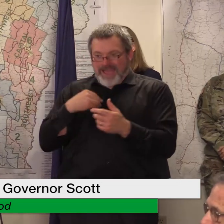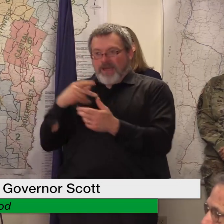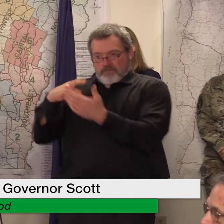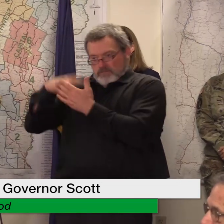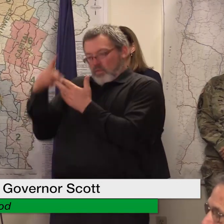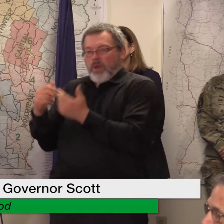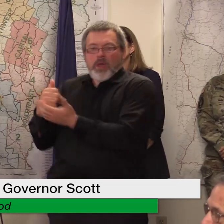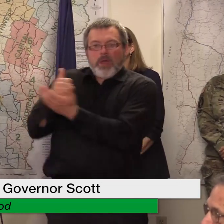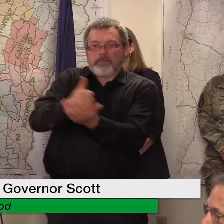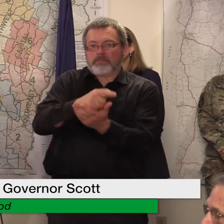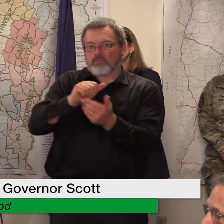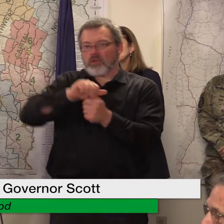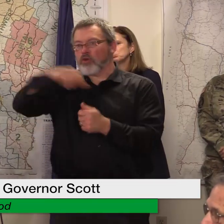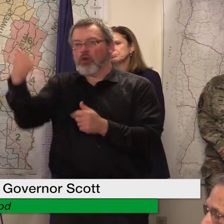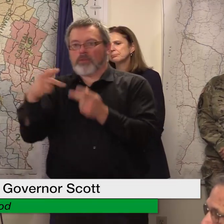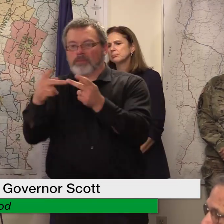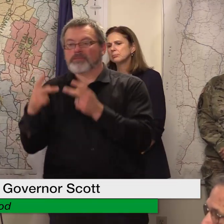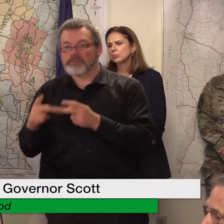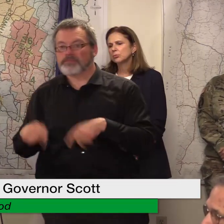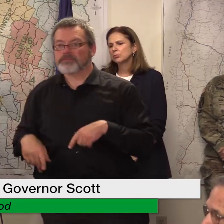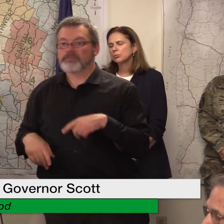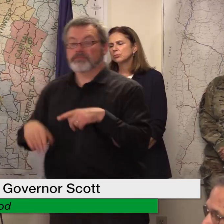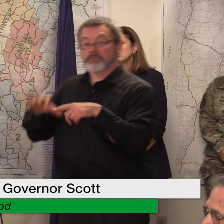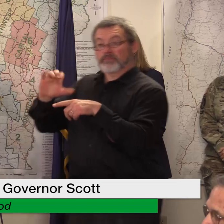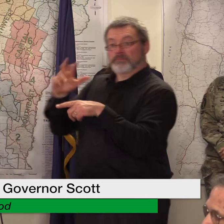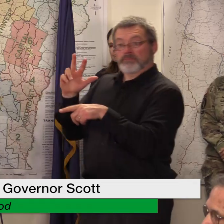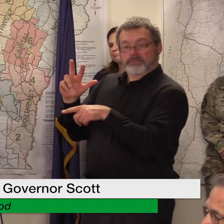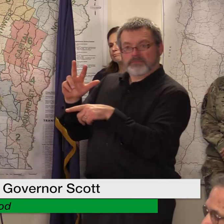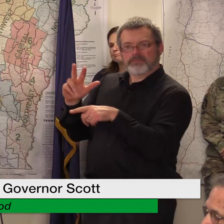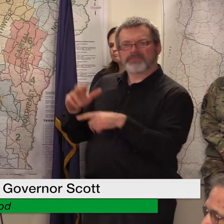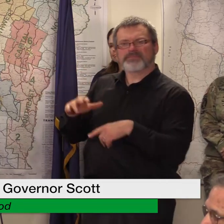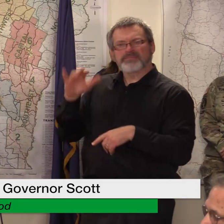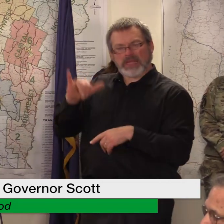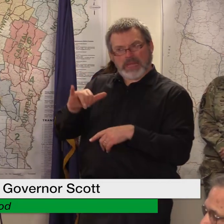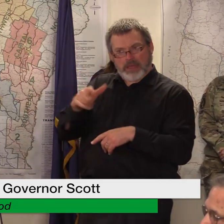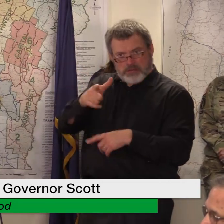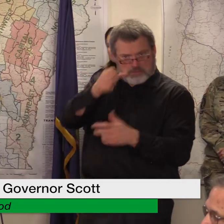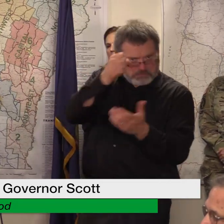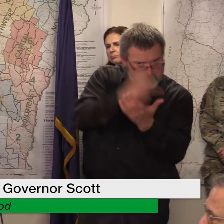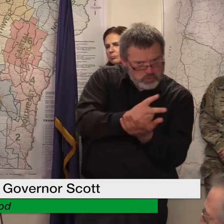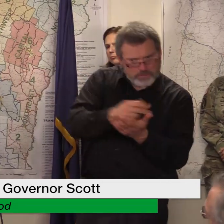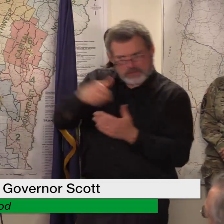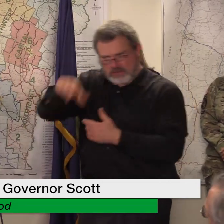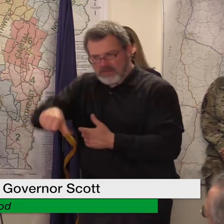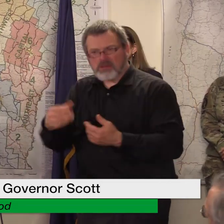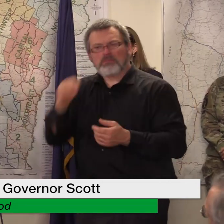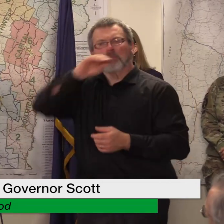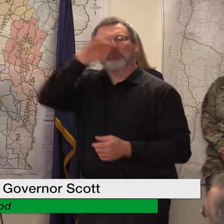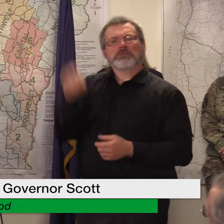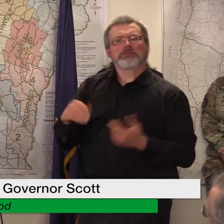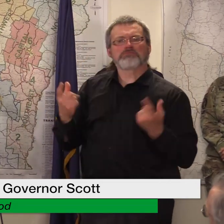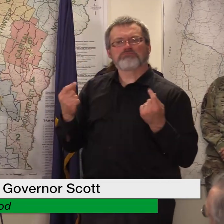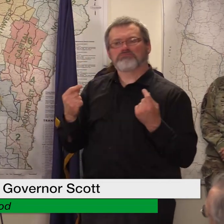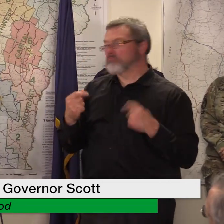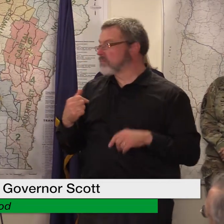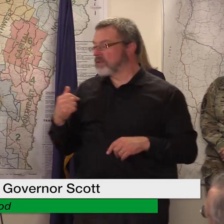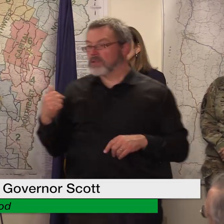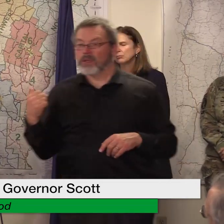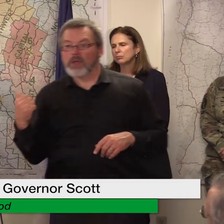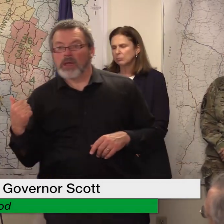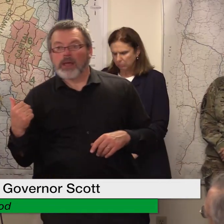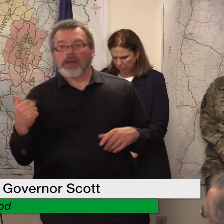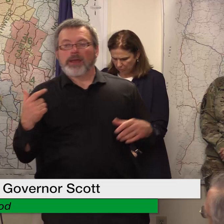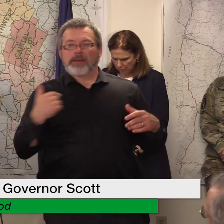assistance at this point because of this reason i i i we have a graph which which which we can share with you as to